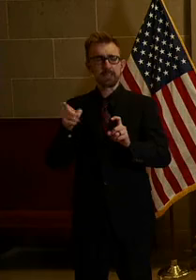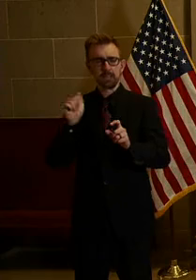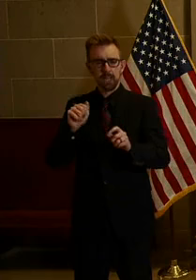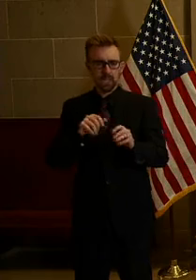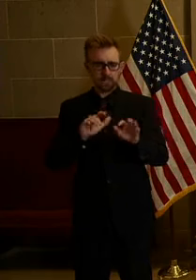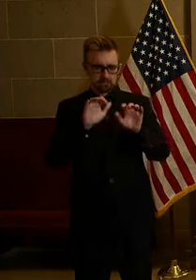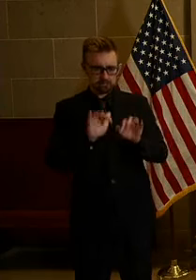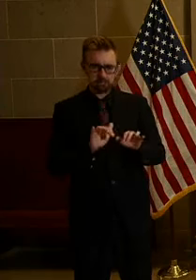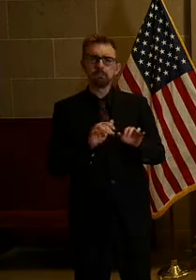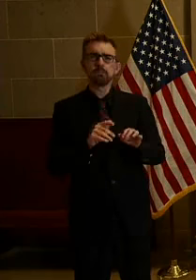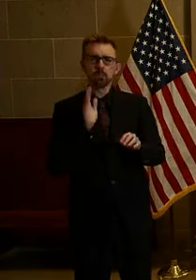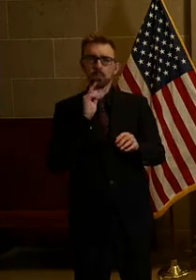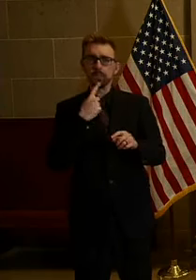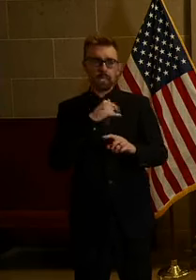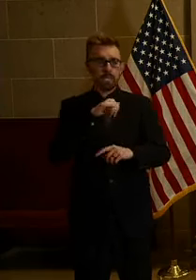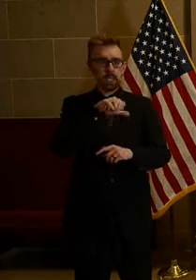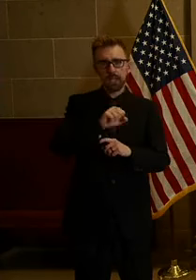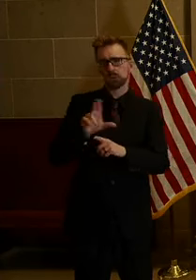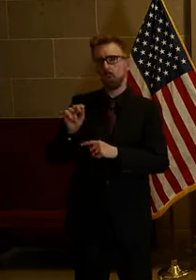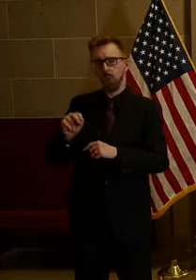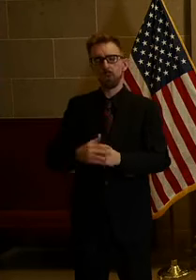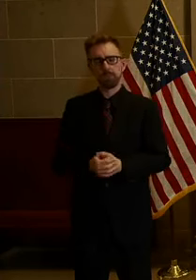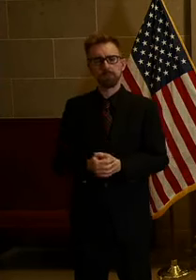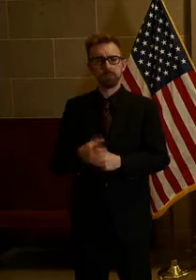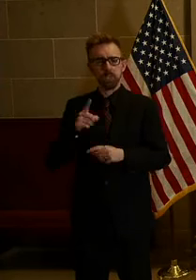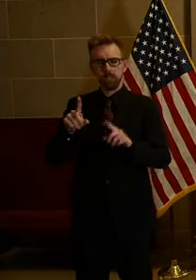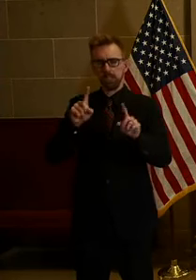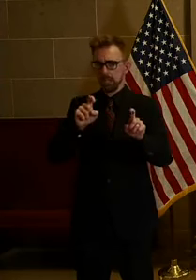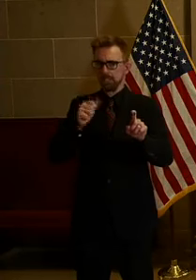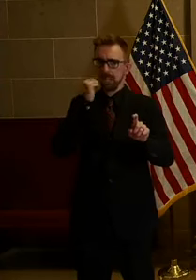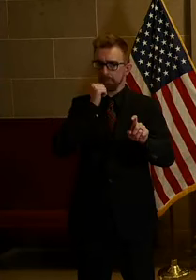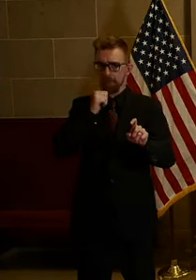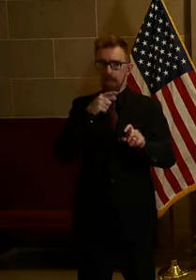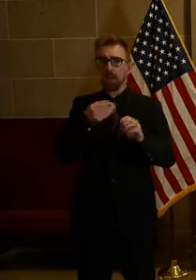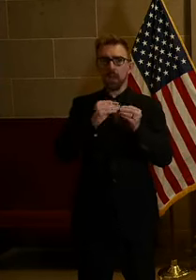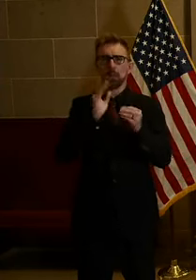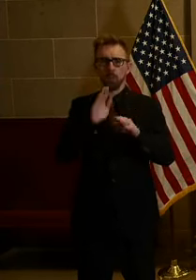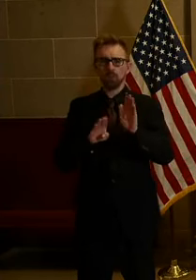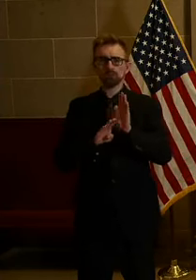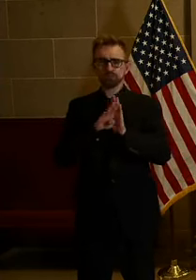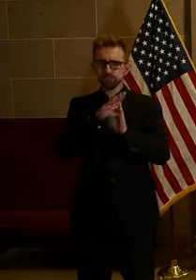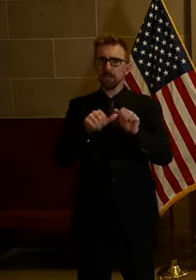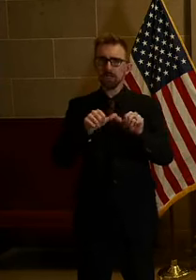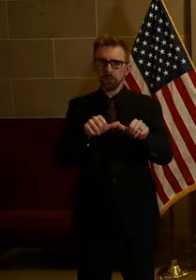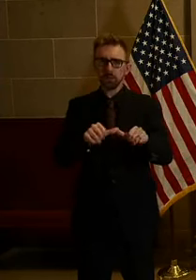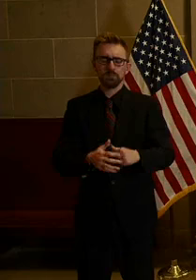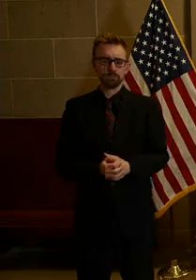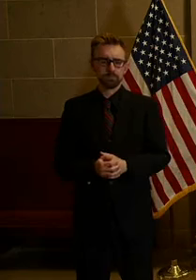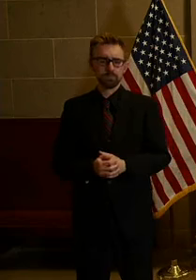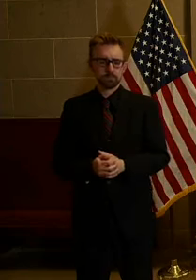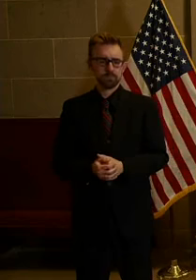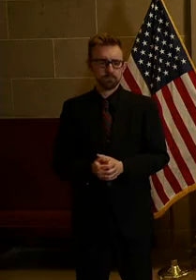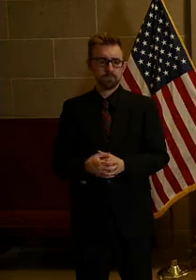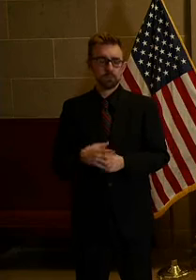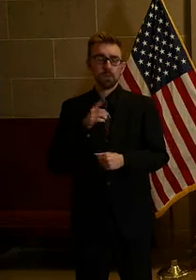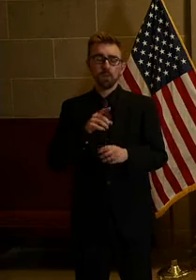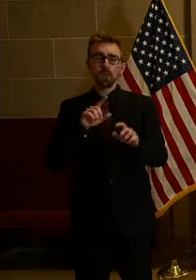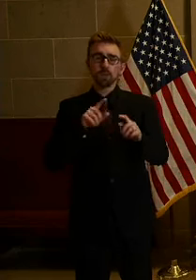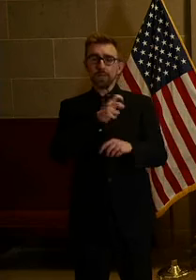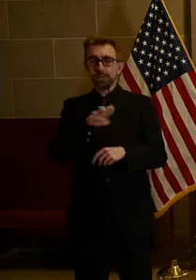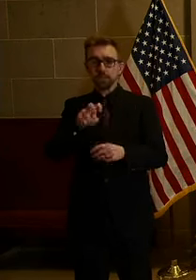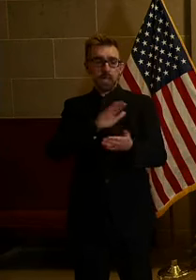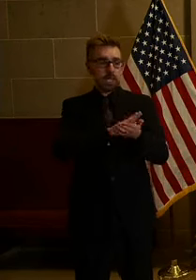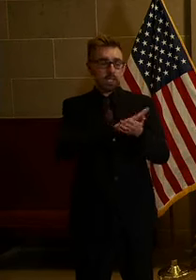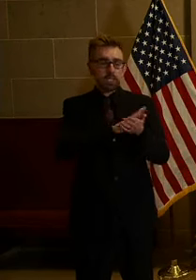also administering hundreds of tests every day, and that number is increasing. So again, to everyone who's led through this transition from cleaning crews to